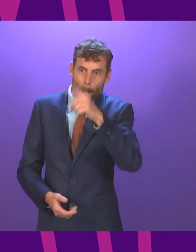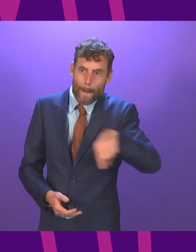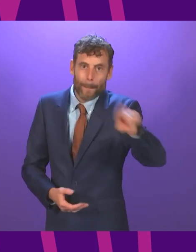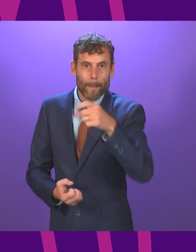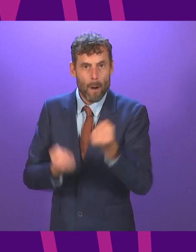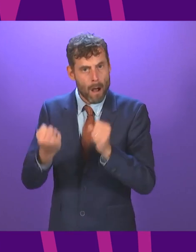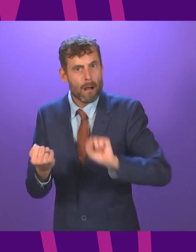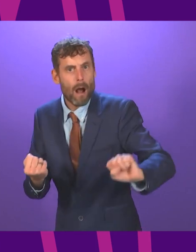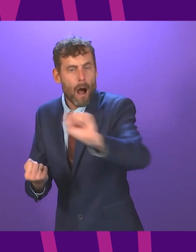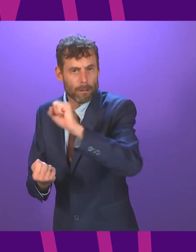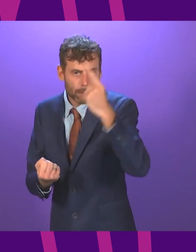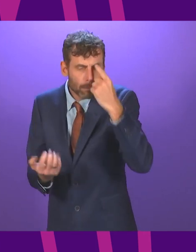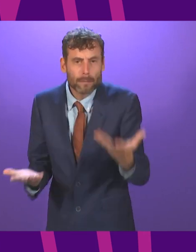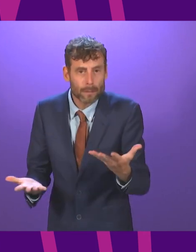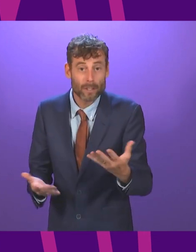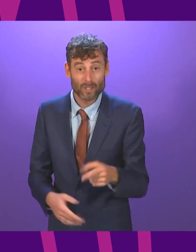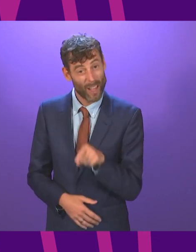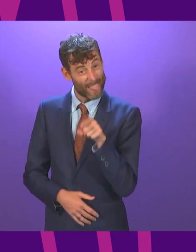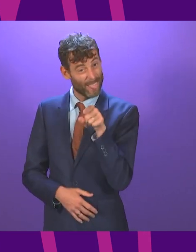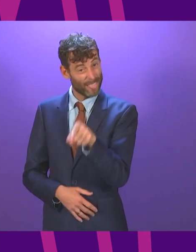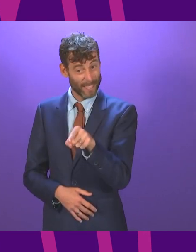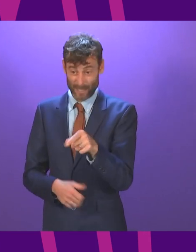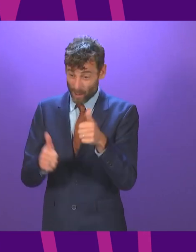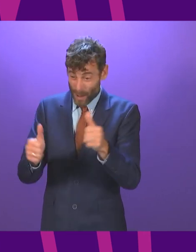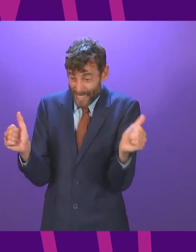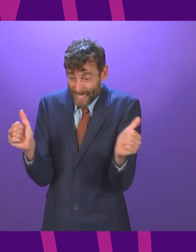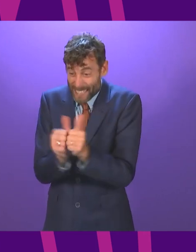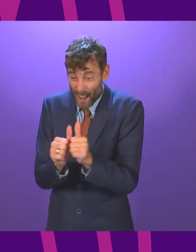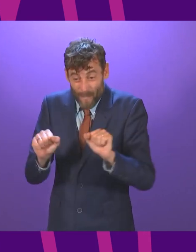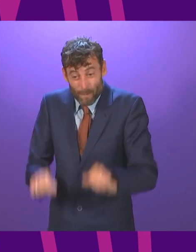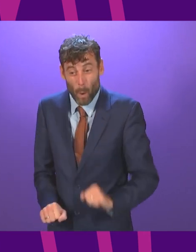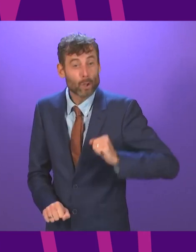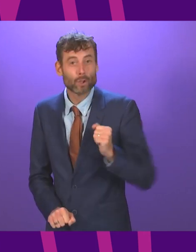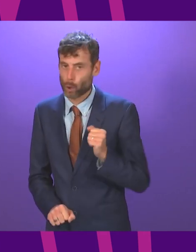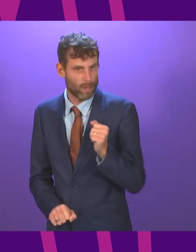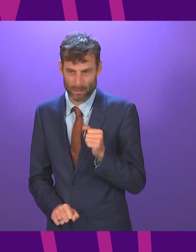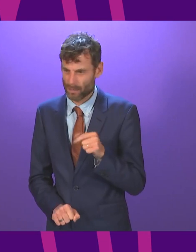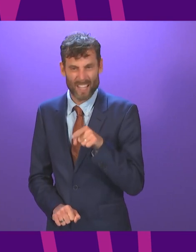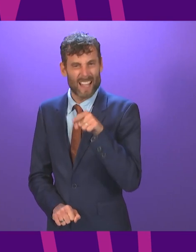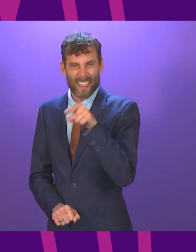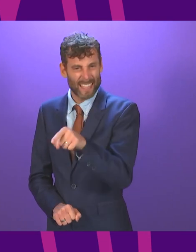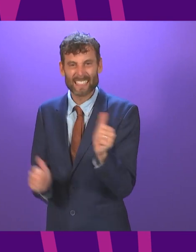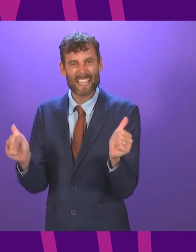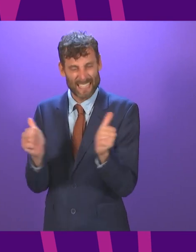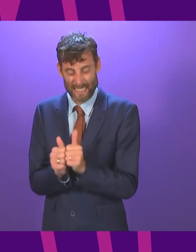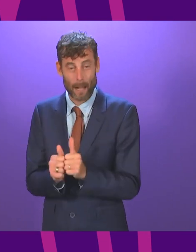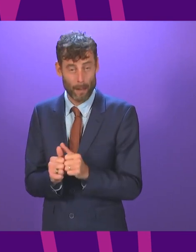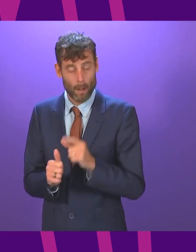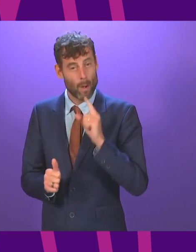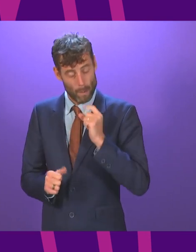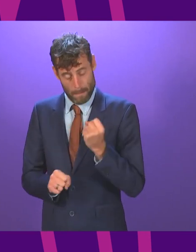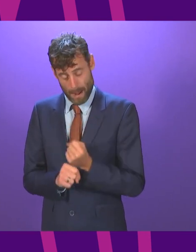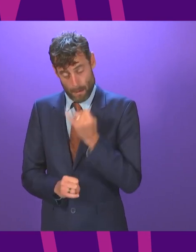Scotland. This coalition will hammer everyone who works hard, everyone who runs a business, everyone who owns a